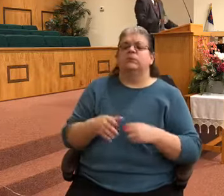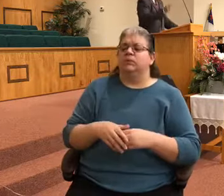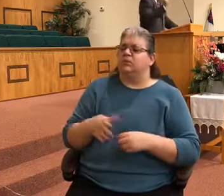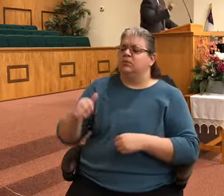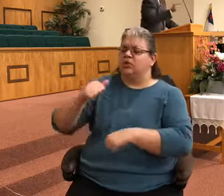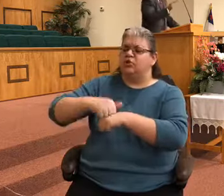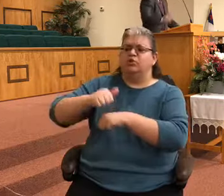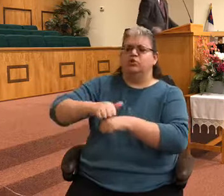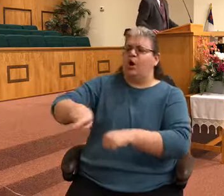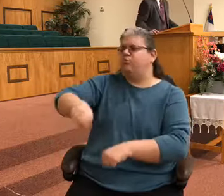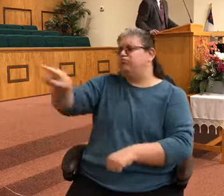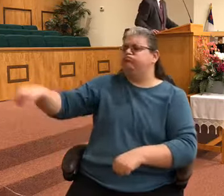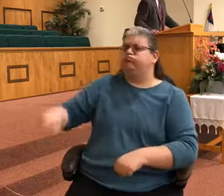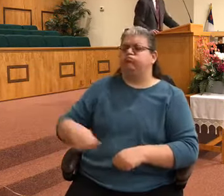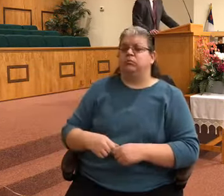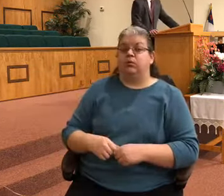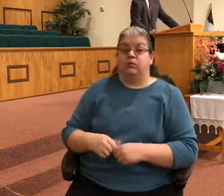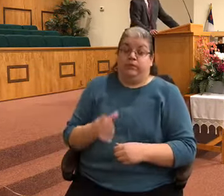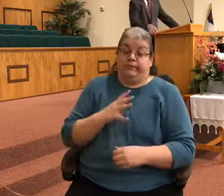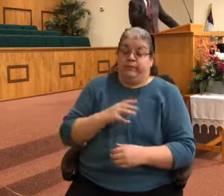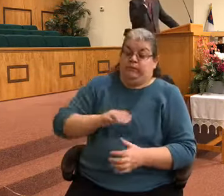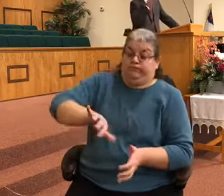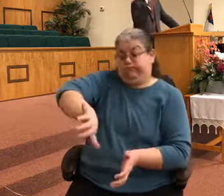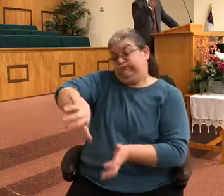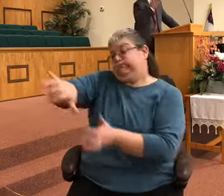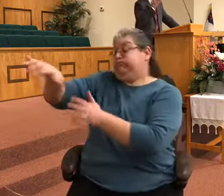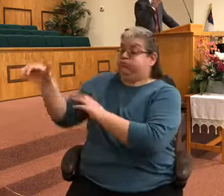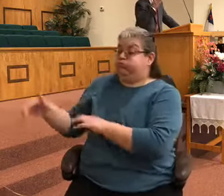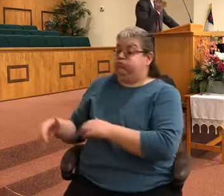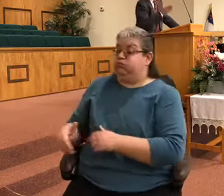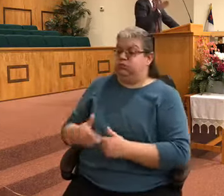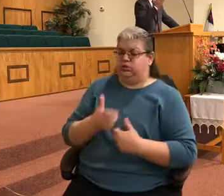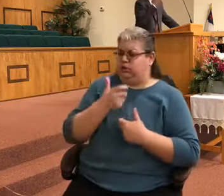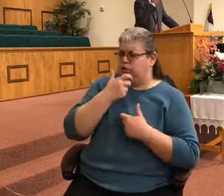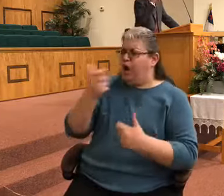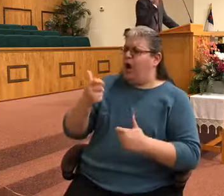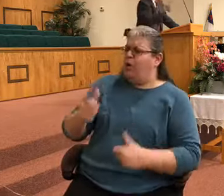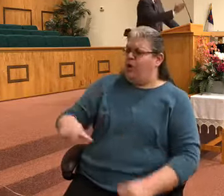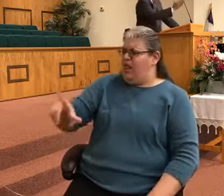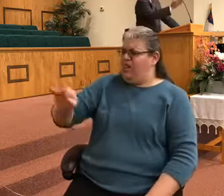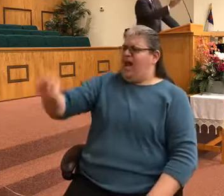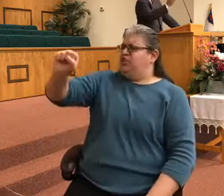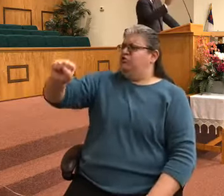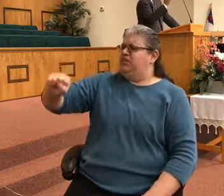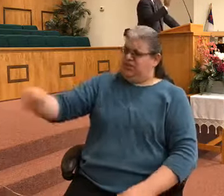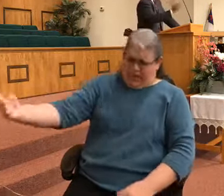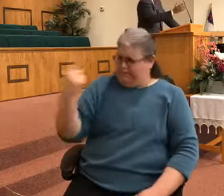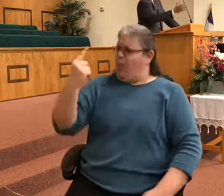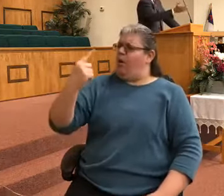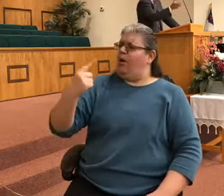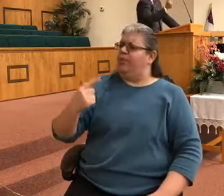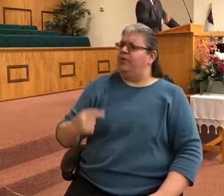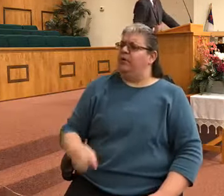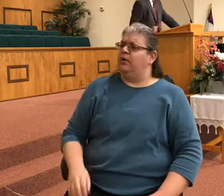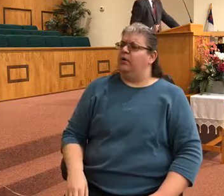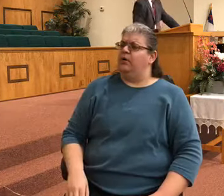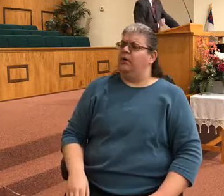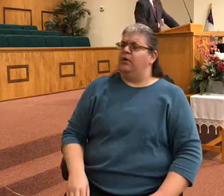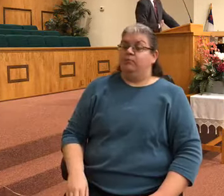he would say, Lazarus, come forth. That arrow of the Lord's deliverance touched Lazarus. He came forth out of